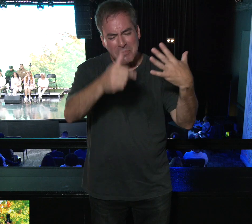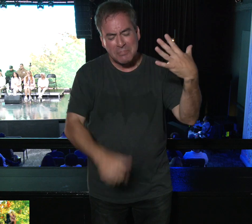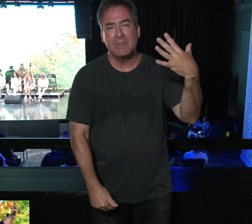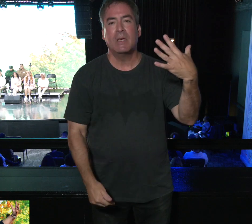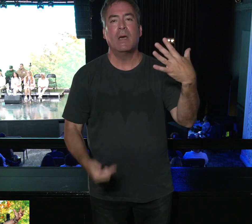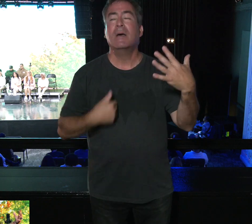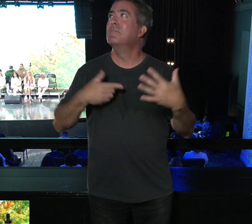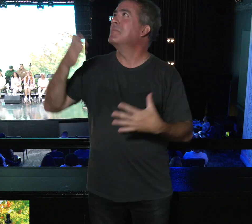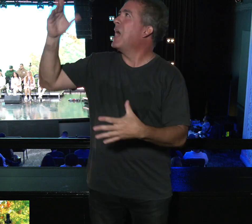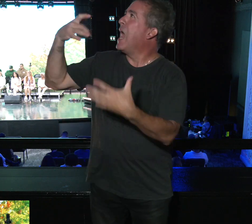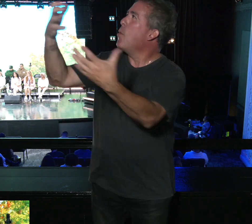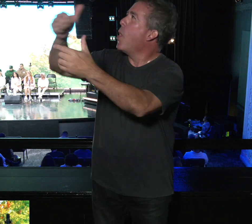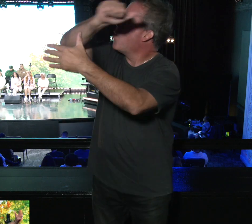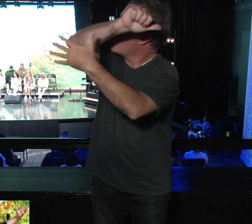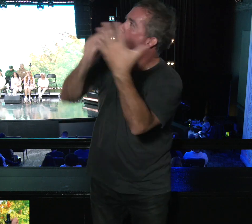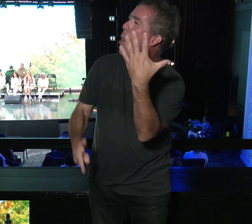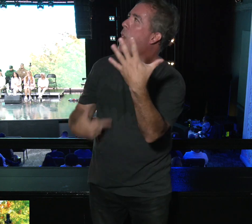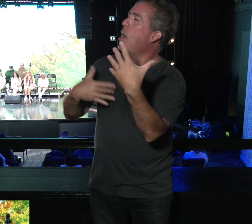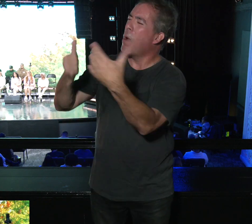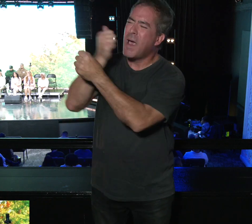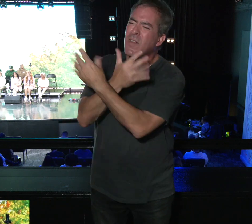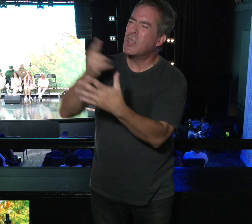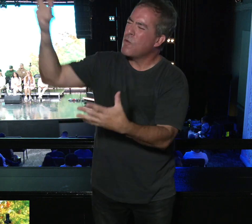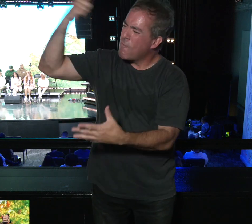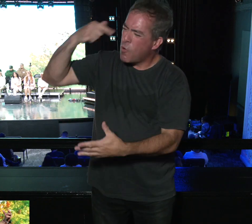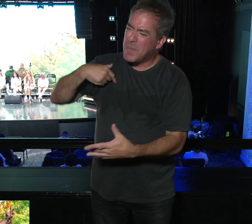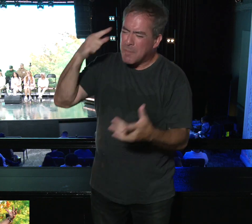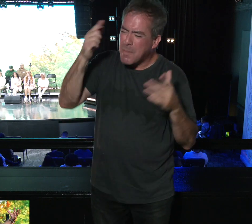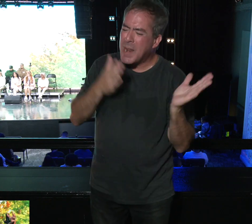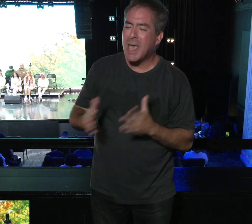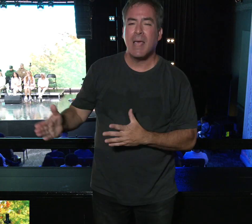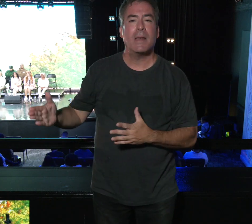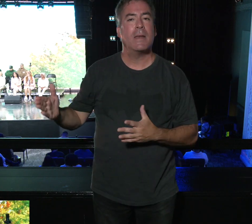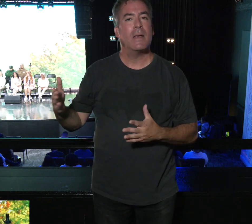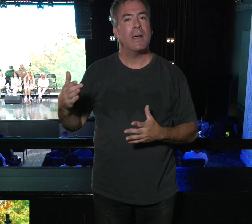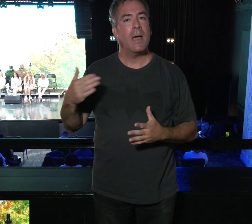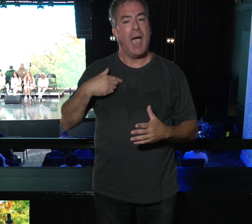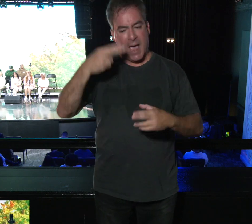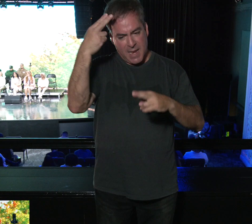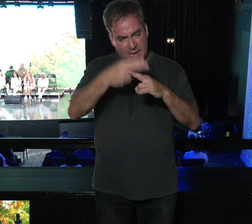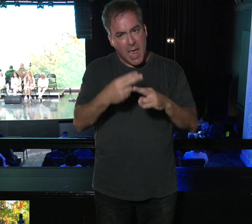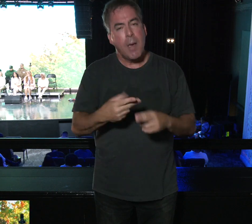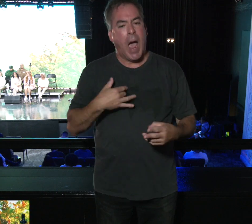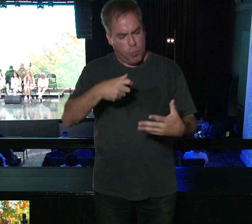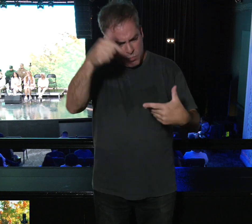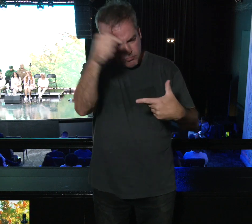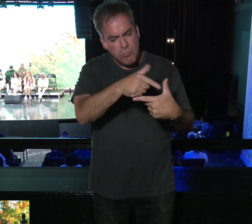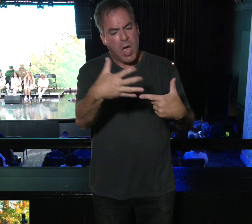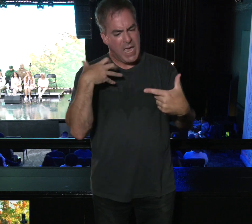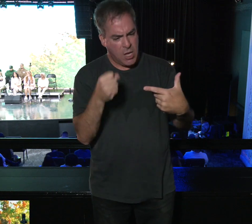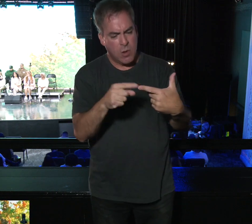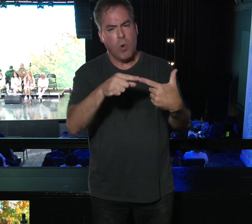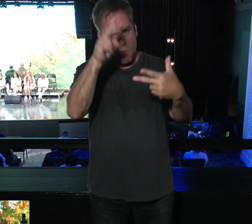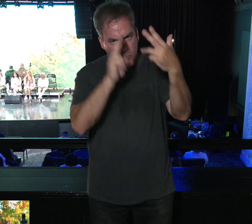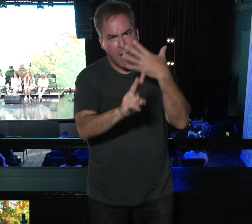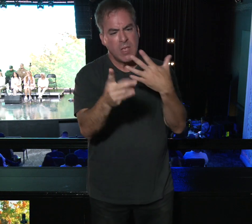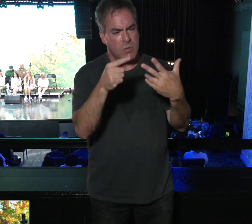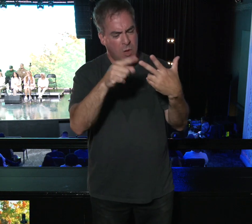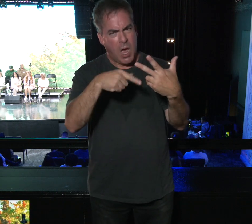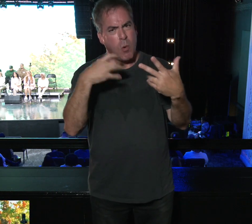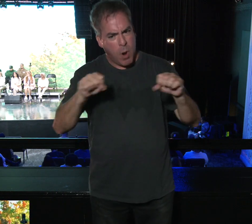a bunch. But I'm like, God, I want all the gifts. I want everything that you have for me. I name the gifts. I say, I want healing. I want prophecy. I